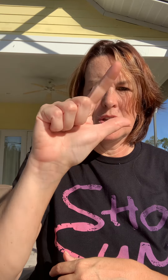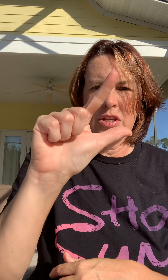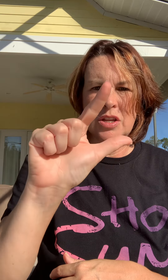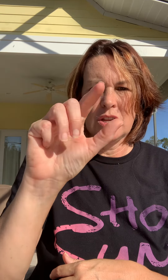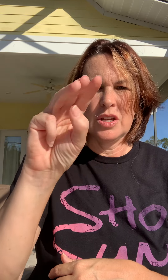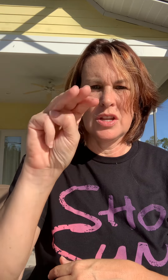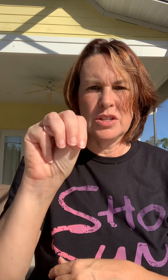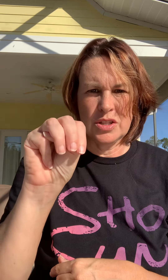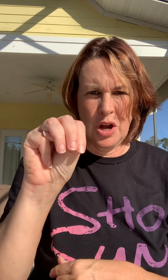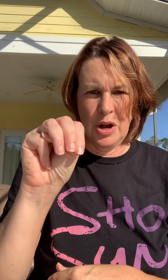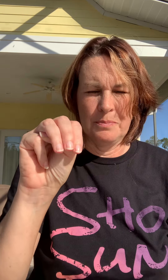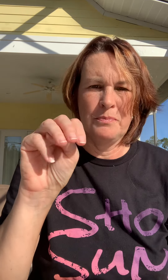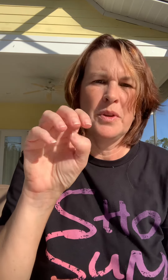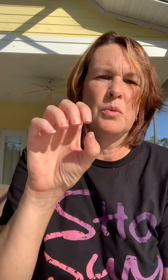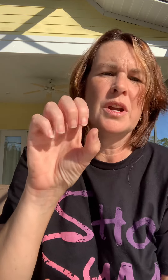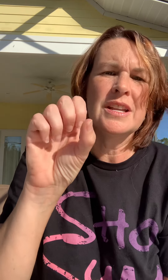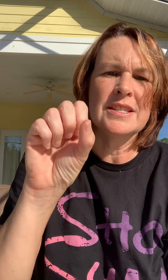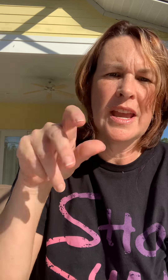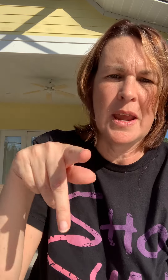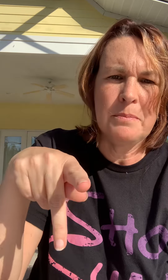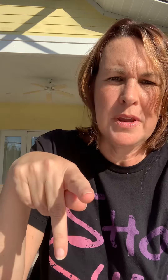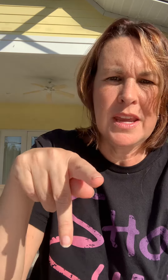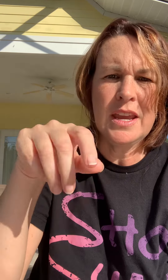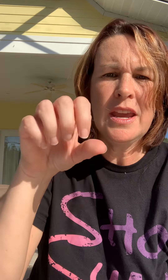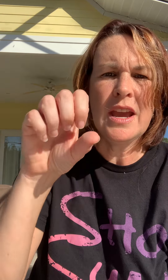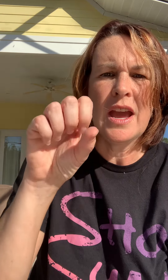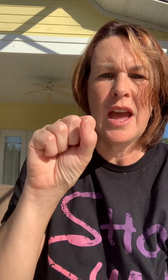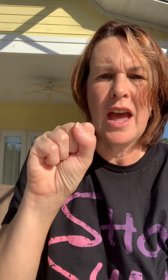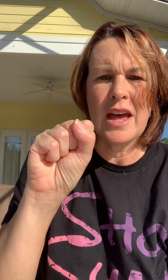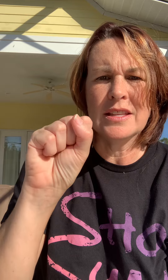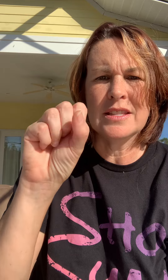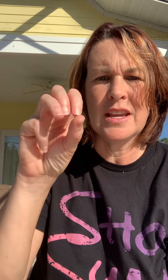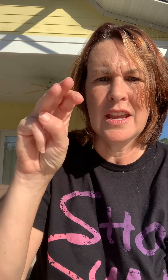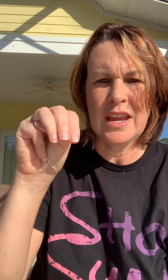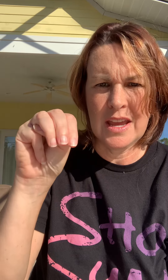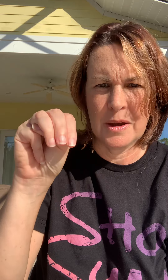psalm we're gonna say p s m